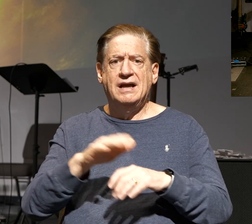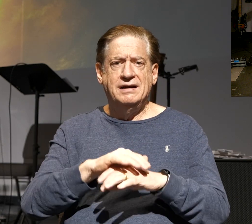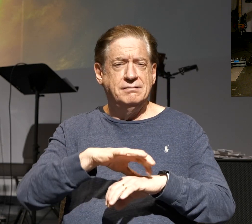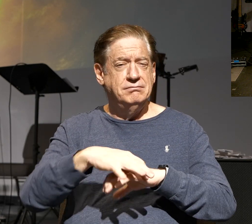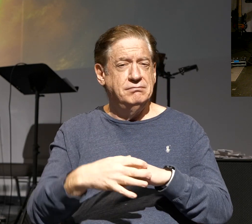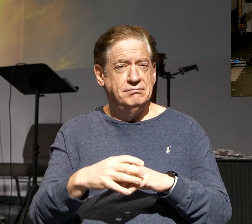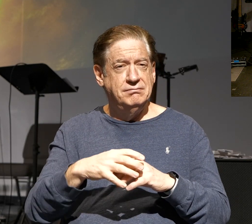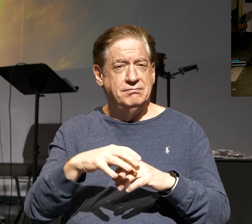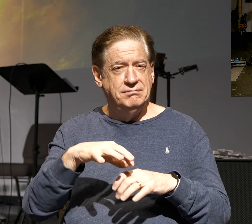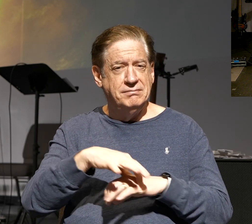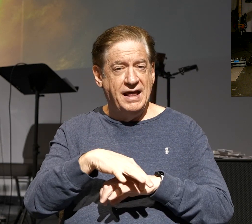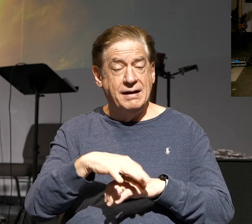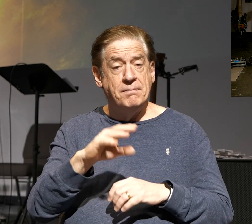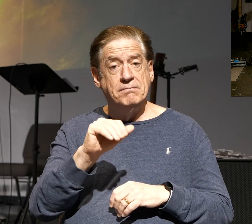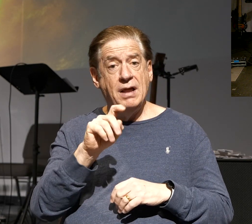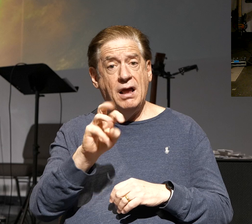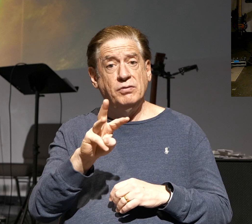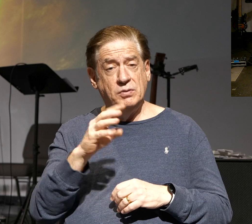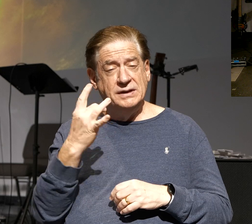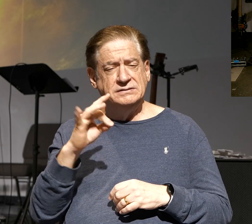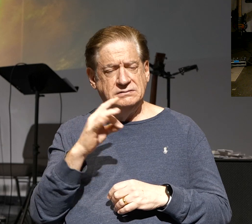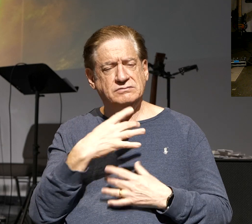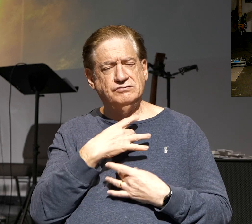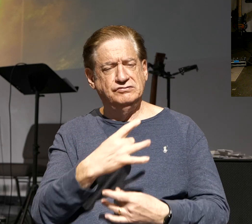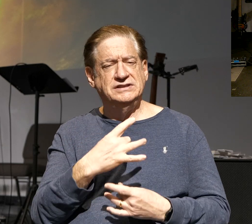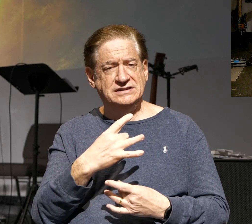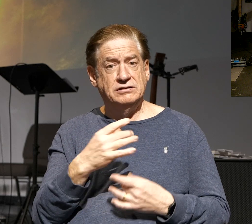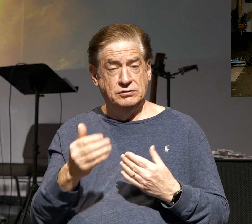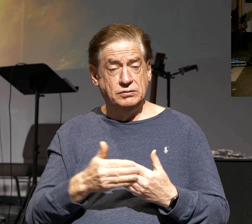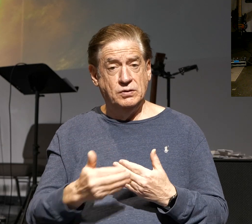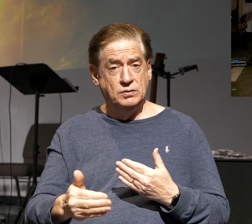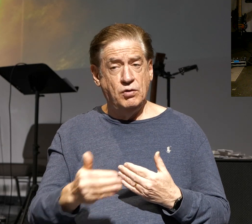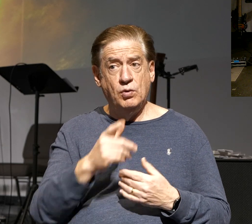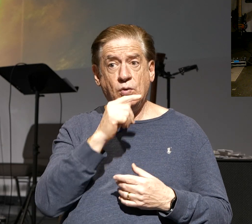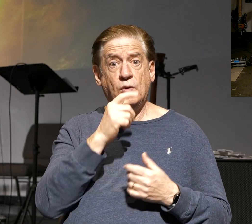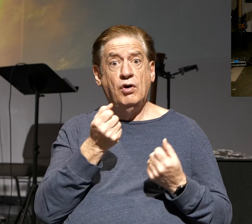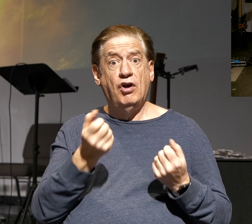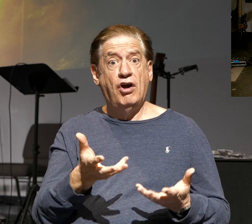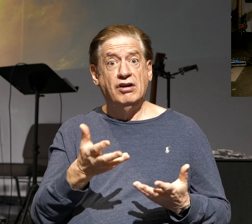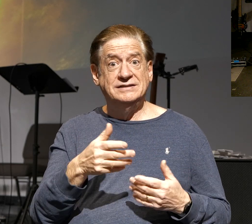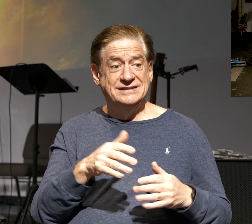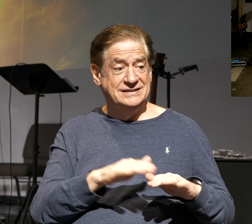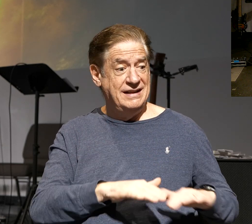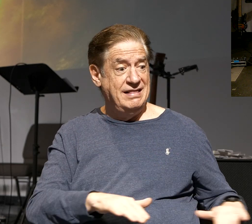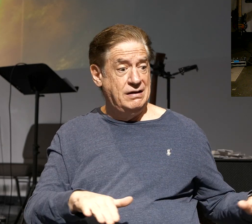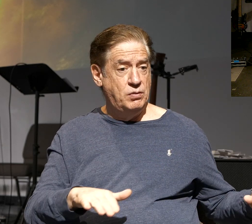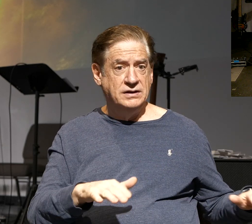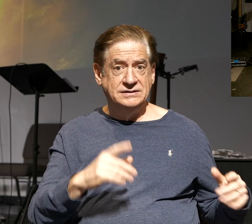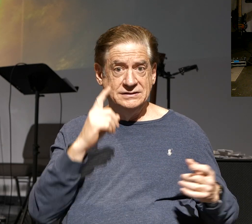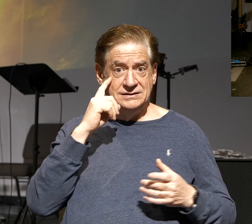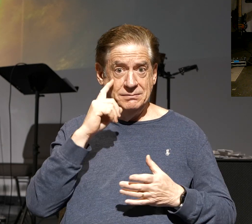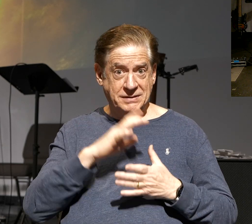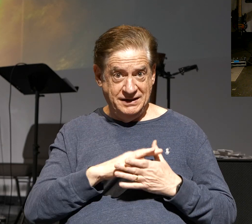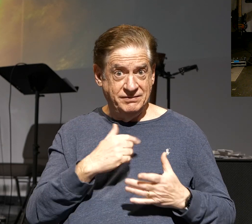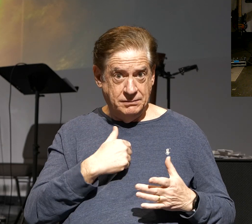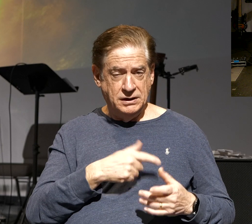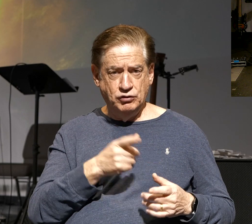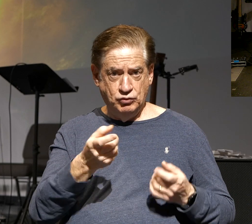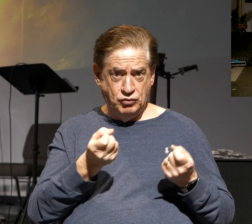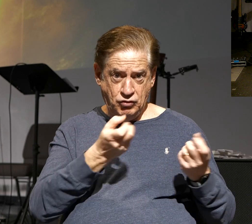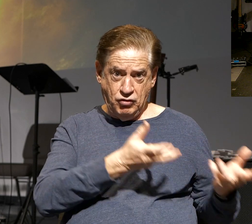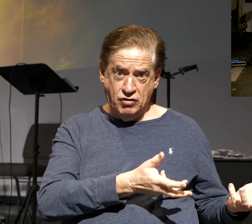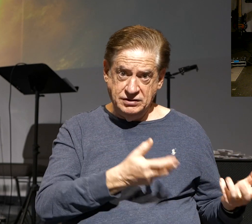in Matthew 18, it actually says this. He goes on to say, whoever causes one of these little ones who believe in me to sin,